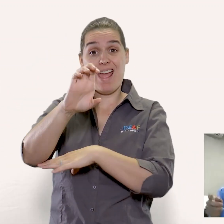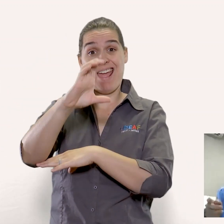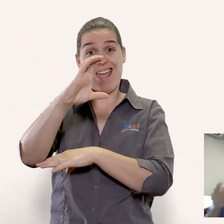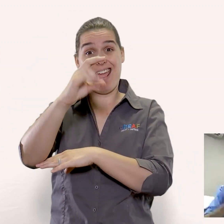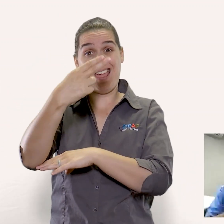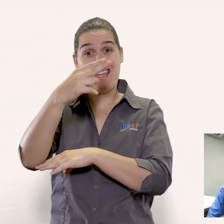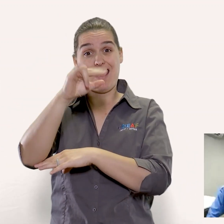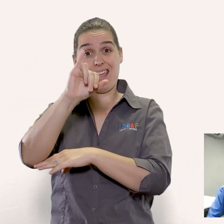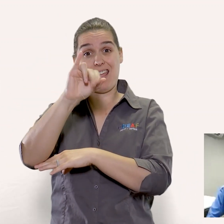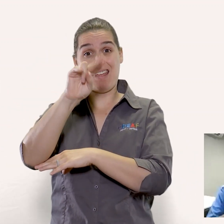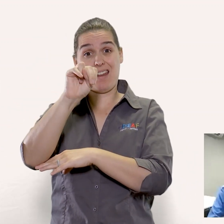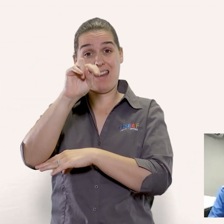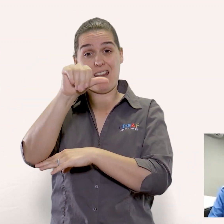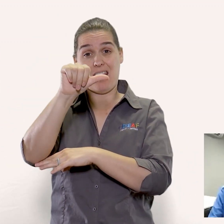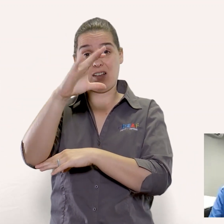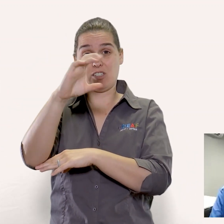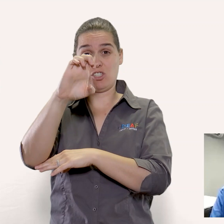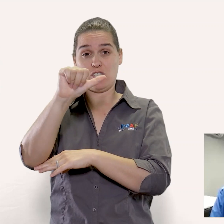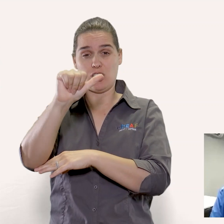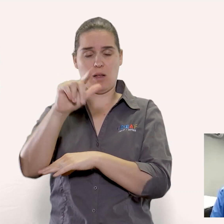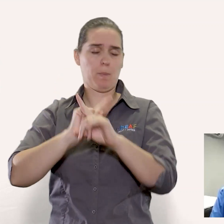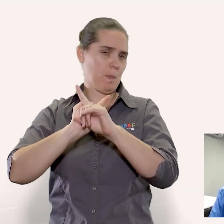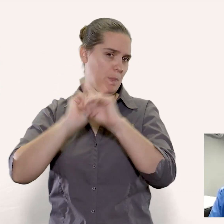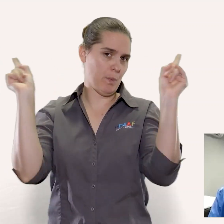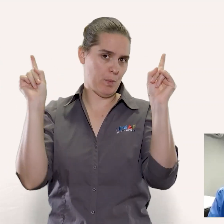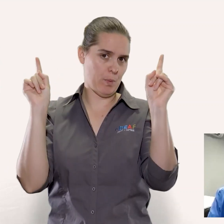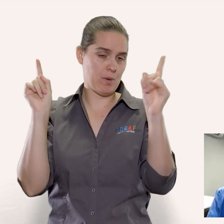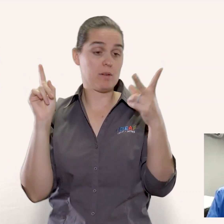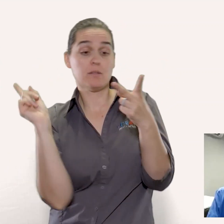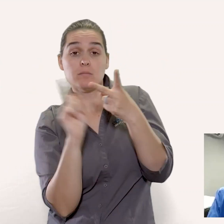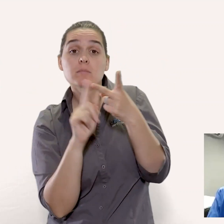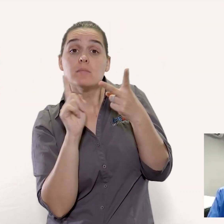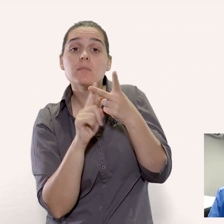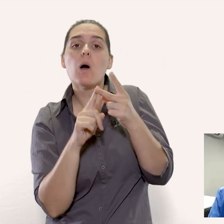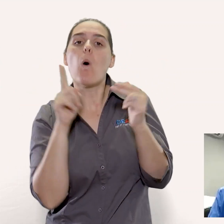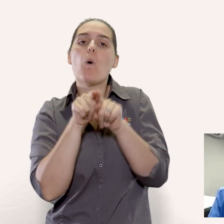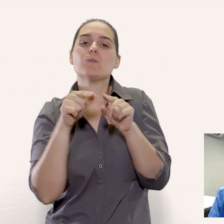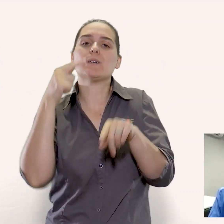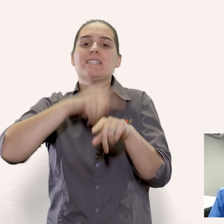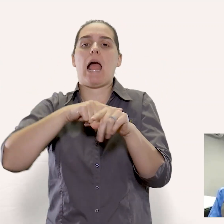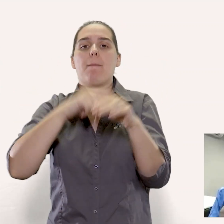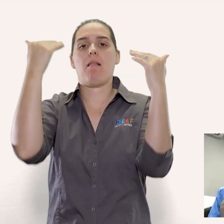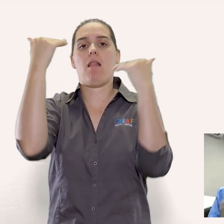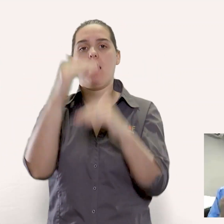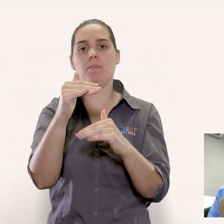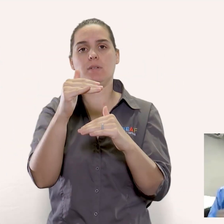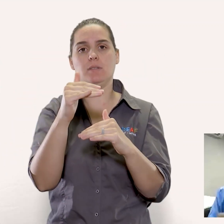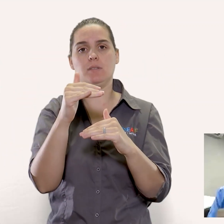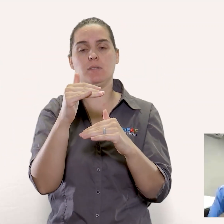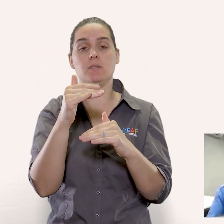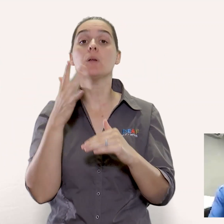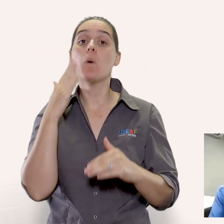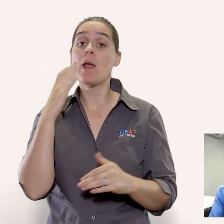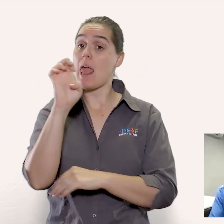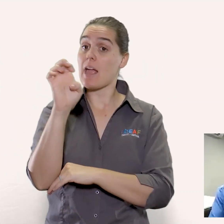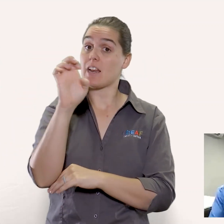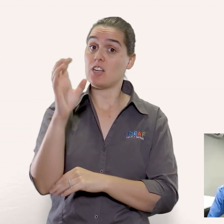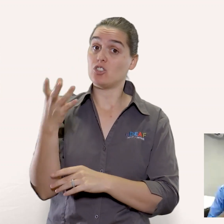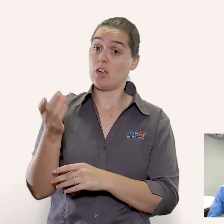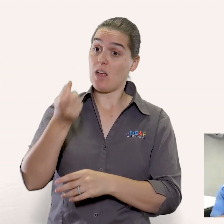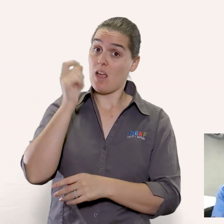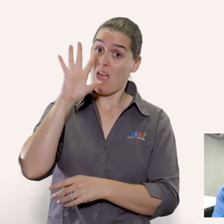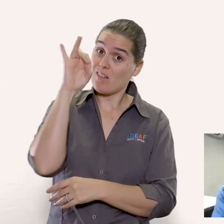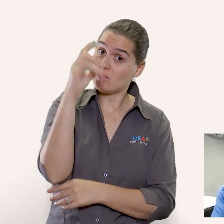don't make your autoimmune disorder worse using echinacea and the second thing is that echinacea has a limited time of action